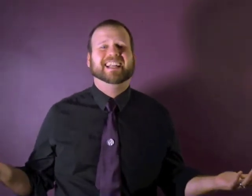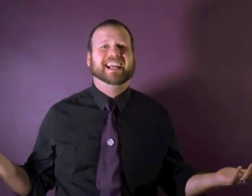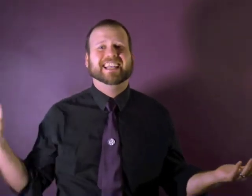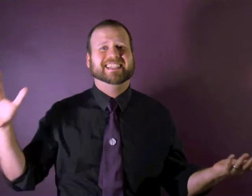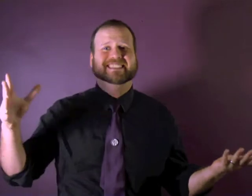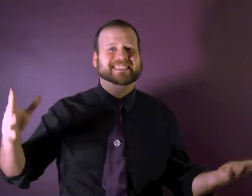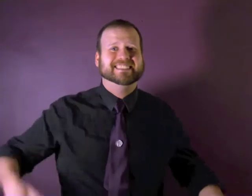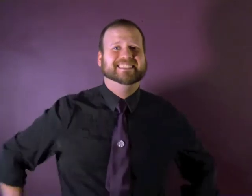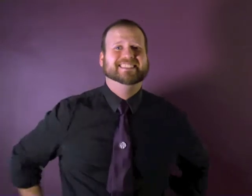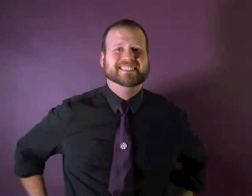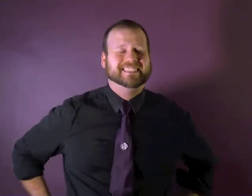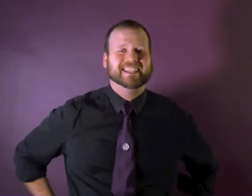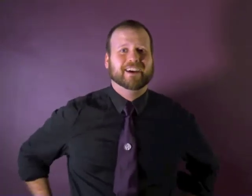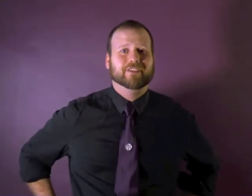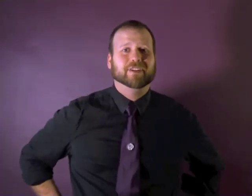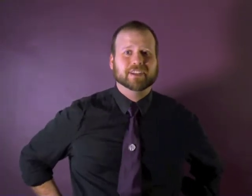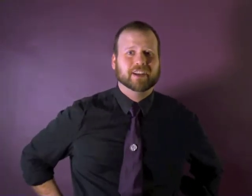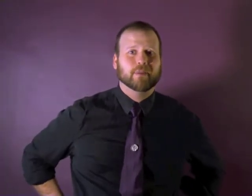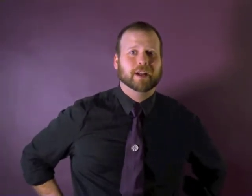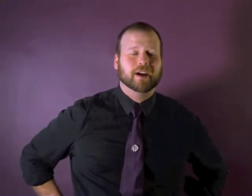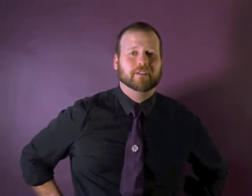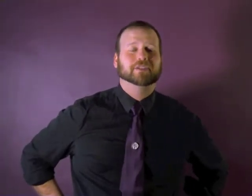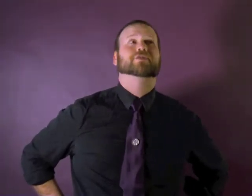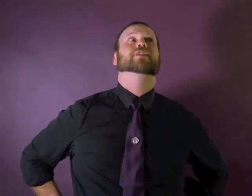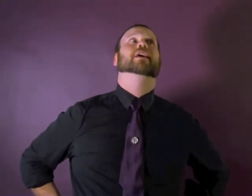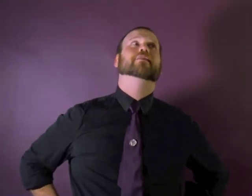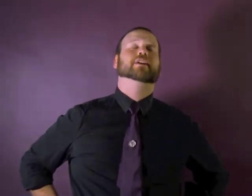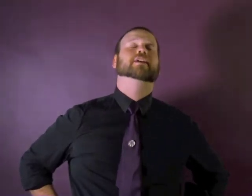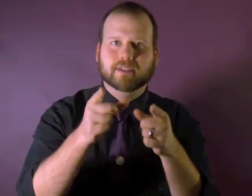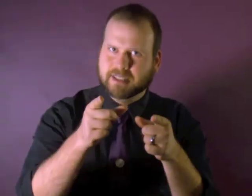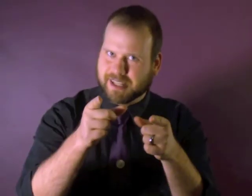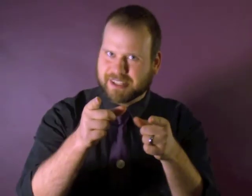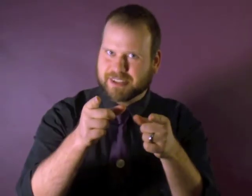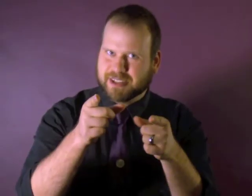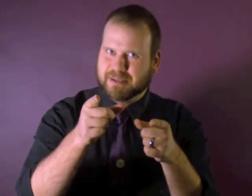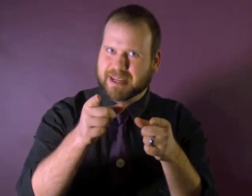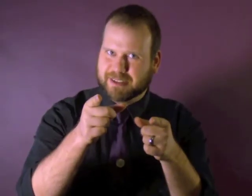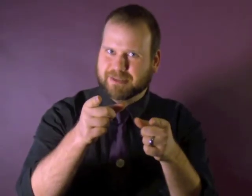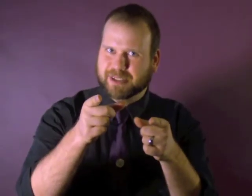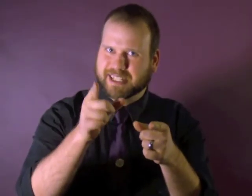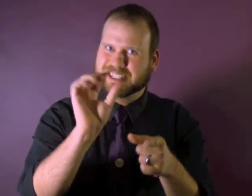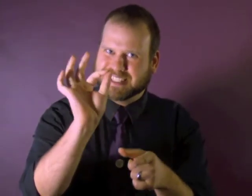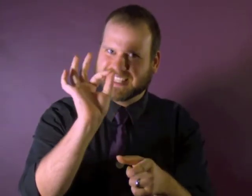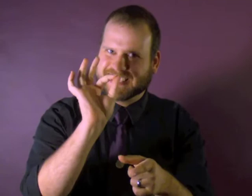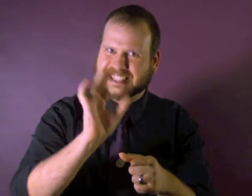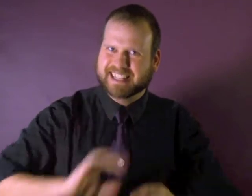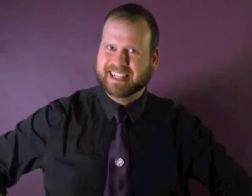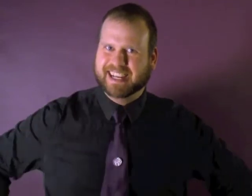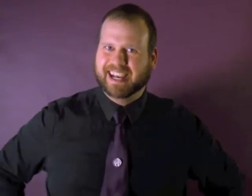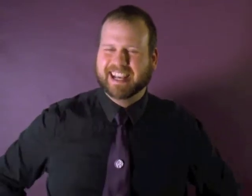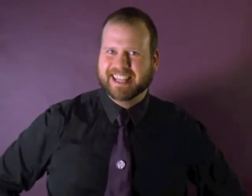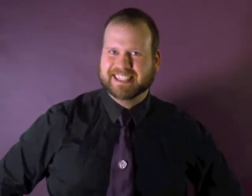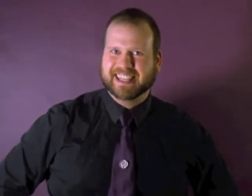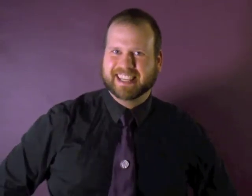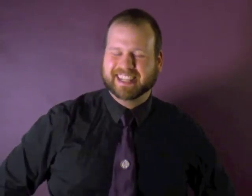right? I can't just focus on Comrade Cockroach forever, unless there's the demand for it, because that's the thing.